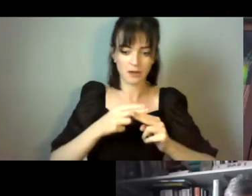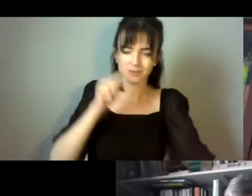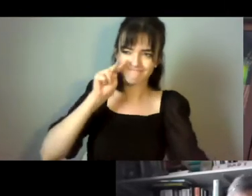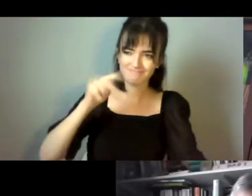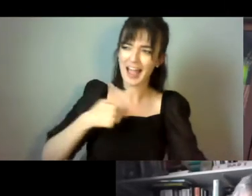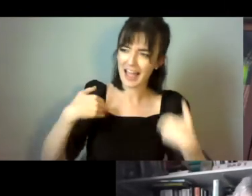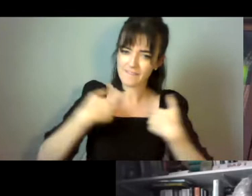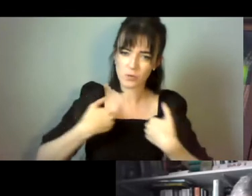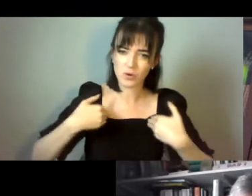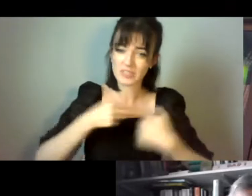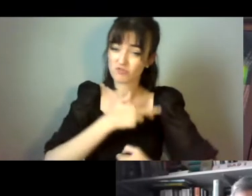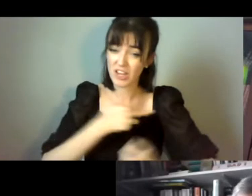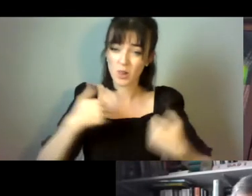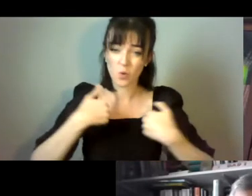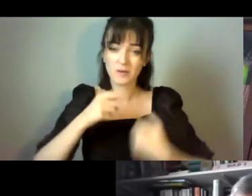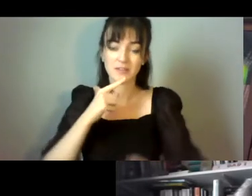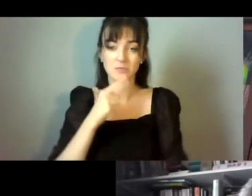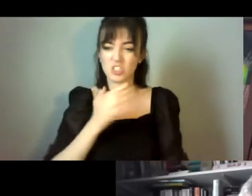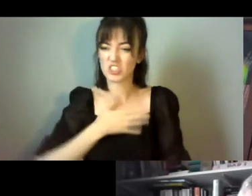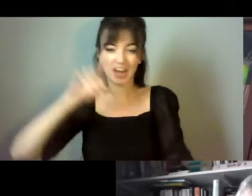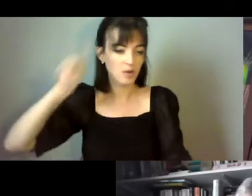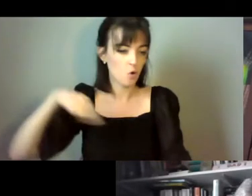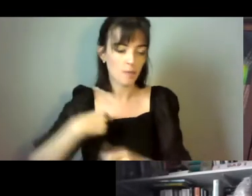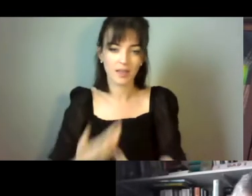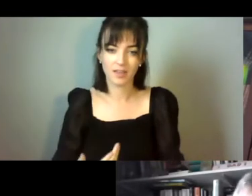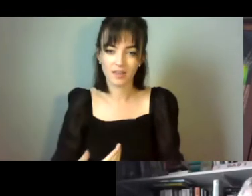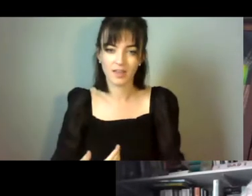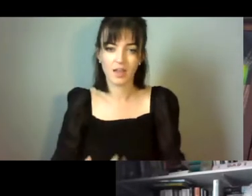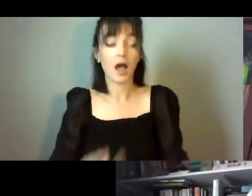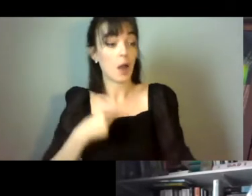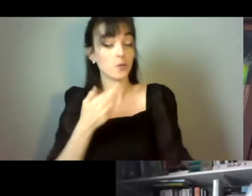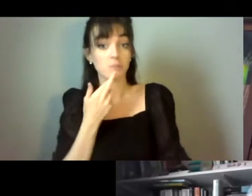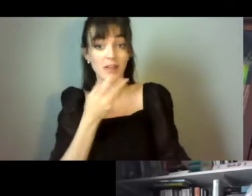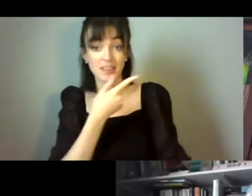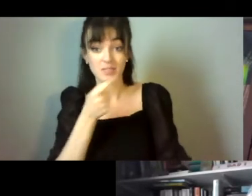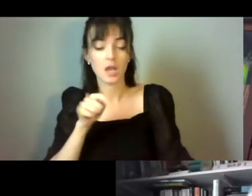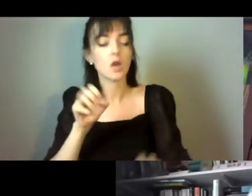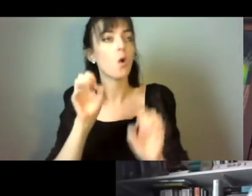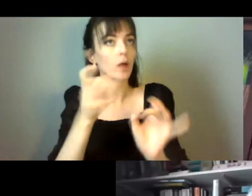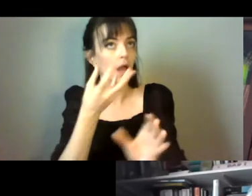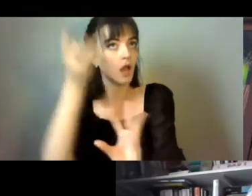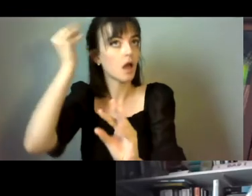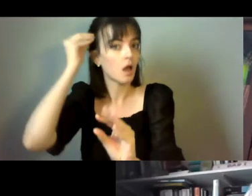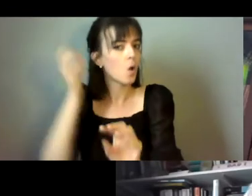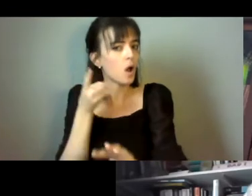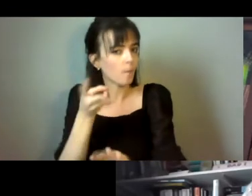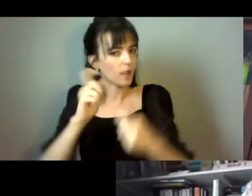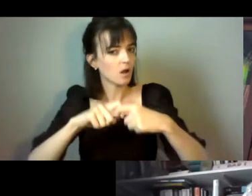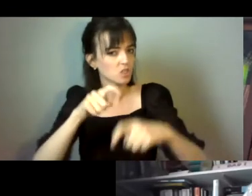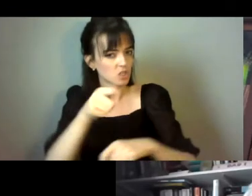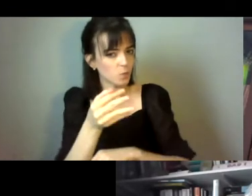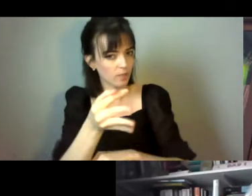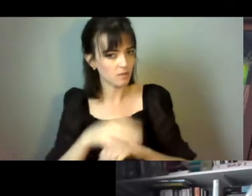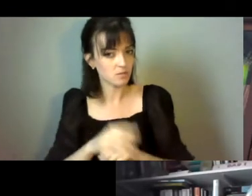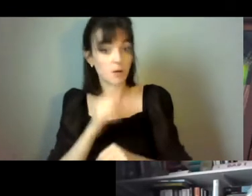engaged with or answered. Even if it was, look, we take that on board and we'll be back to you. There has been no dialogue whatsoever. So family carers,